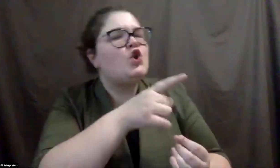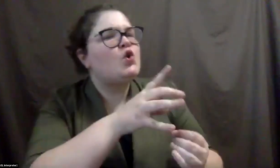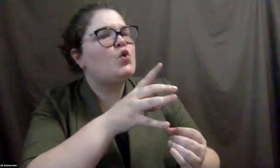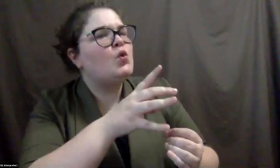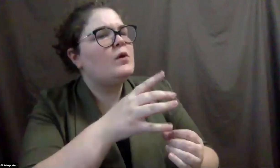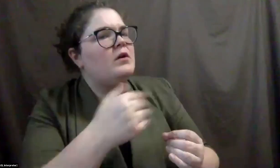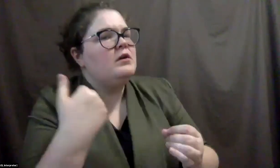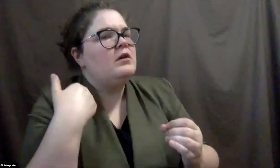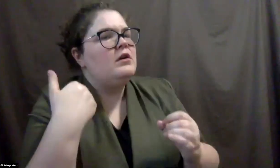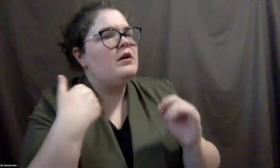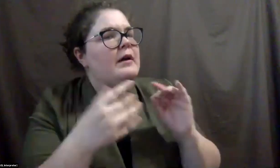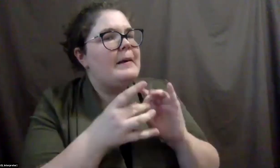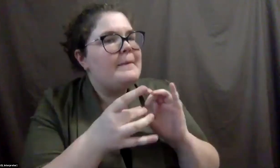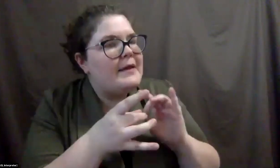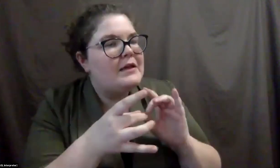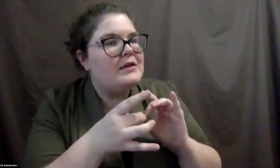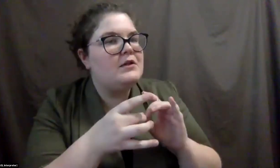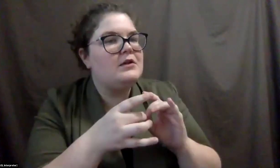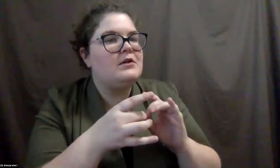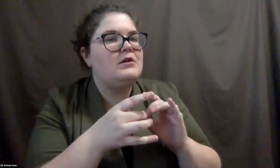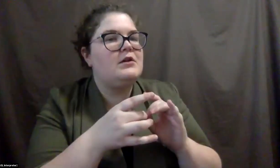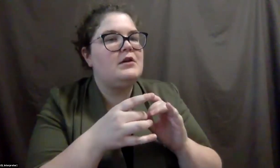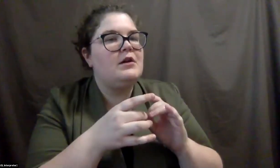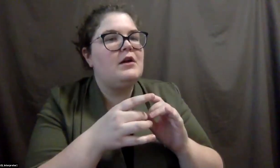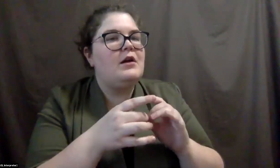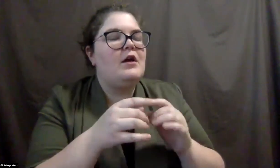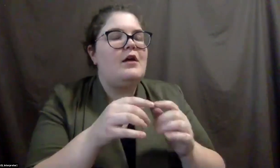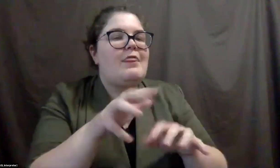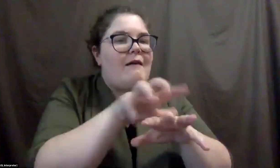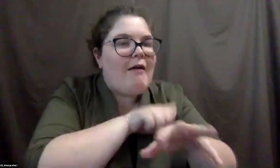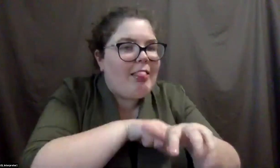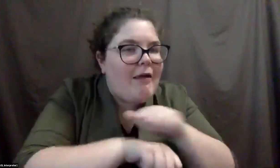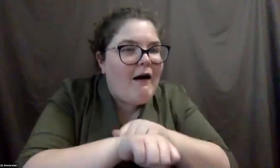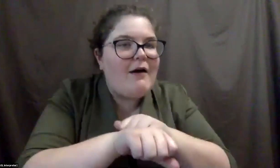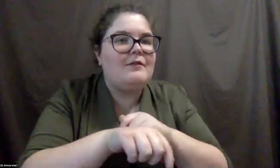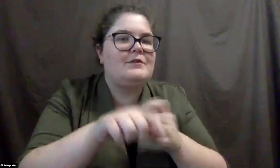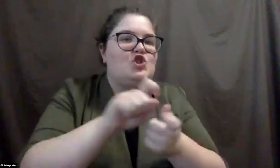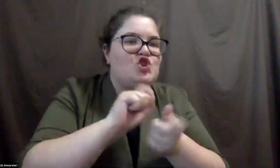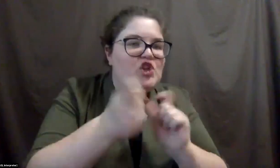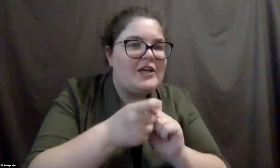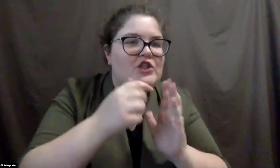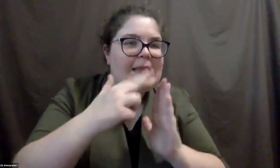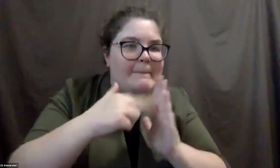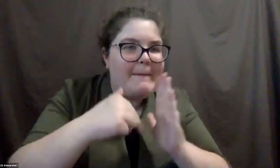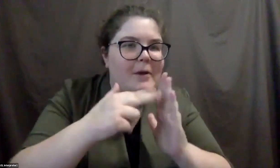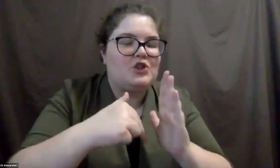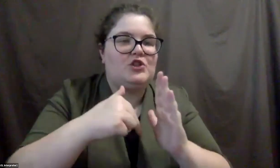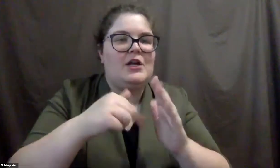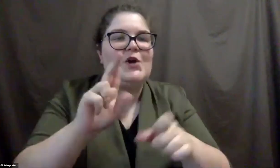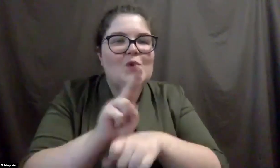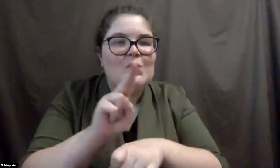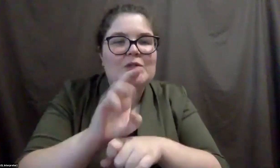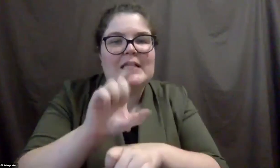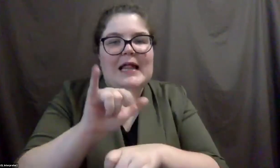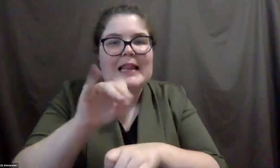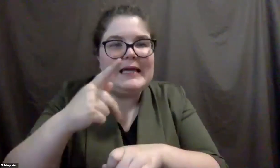earlier about, you know, uh, changing the grips on paintbrushes and, um, just rearranging how things are in your